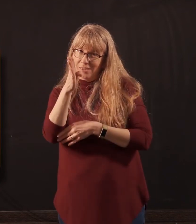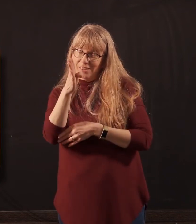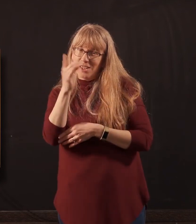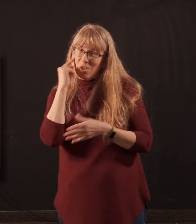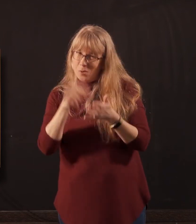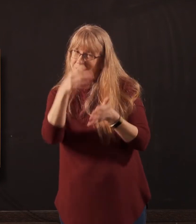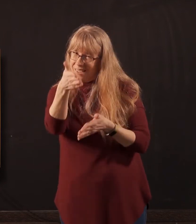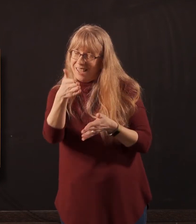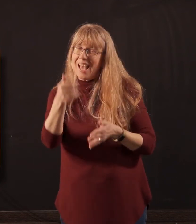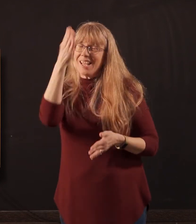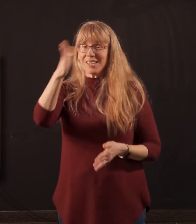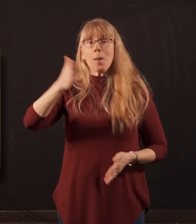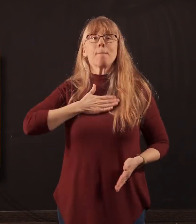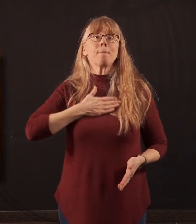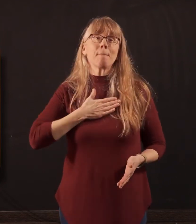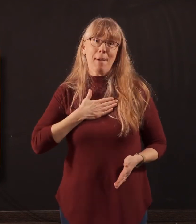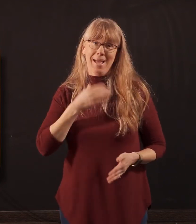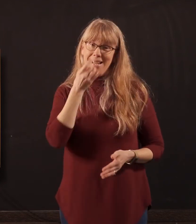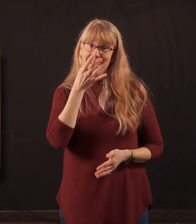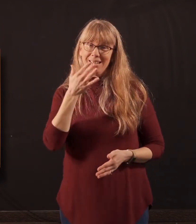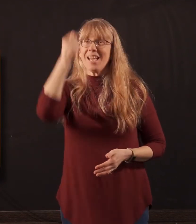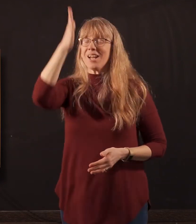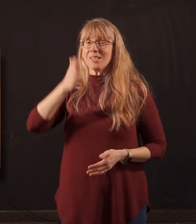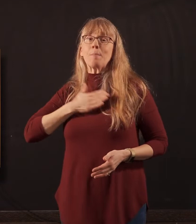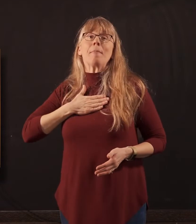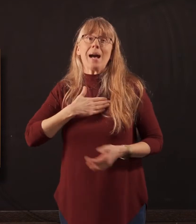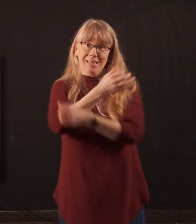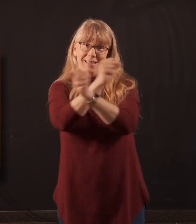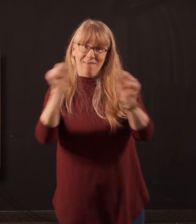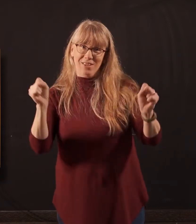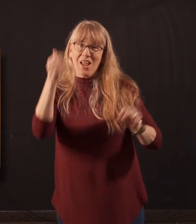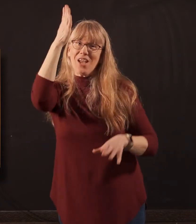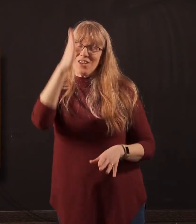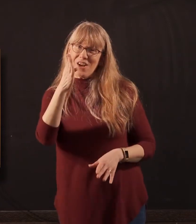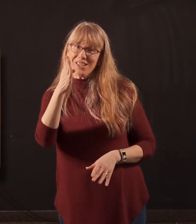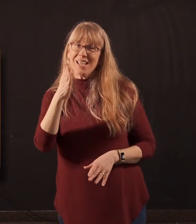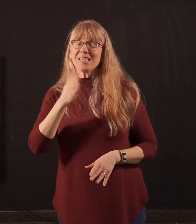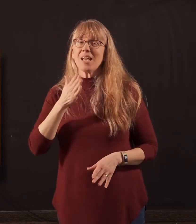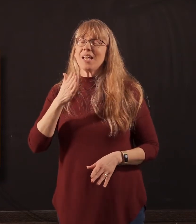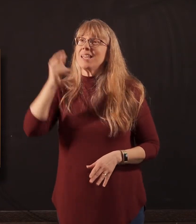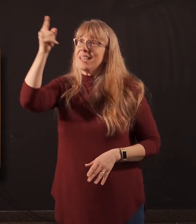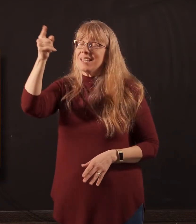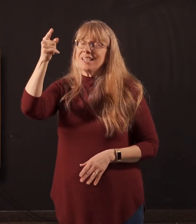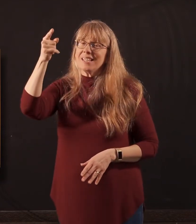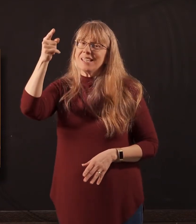God is my light. He says that God is my salvation. He says that he is the God. He is my